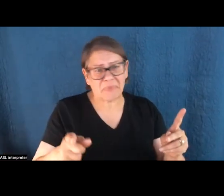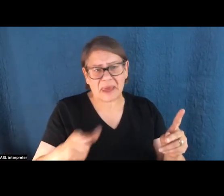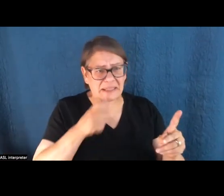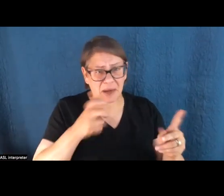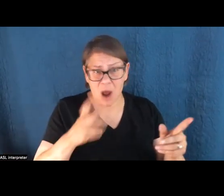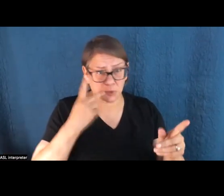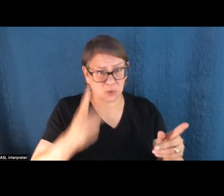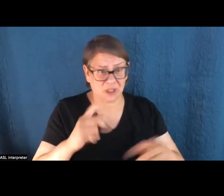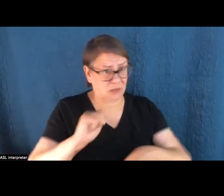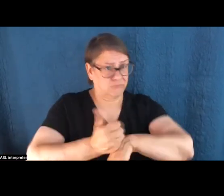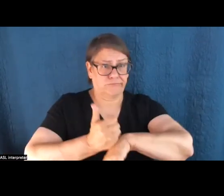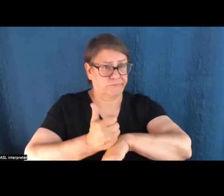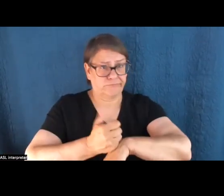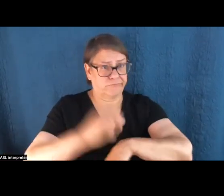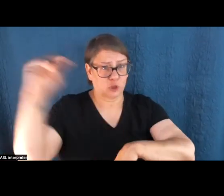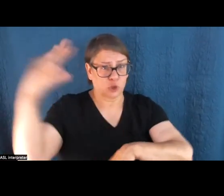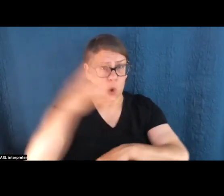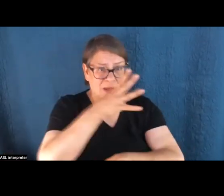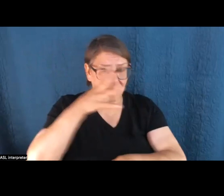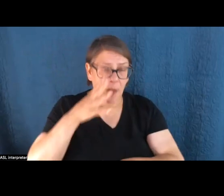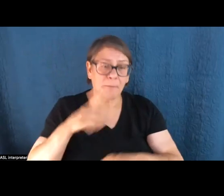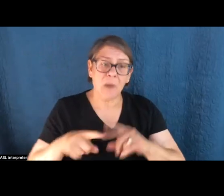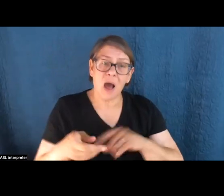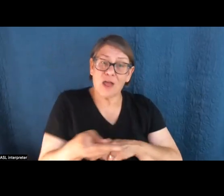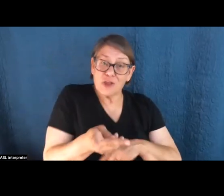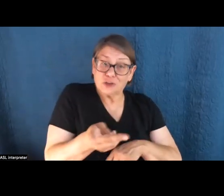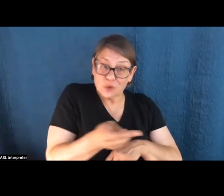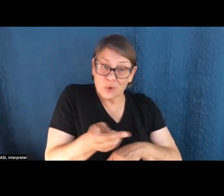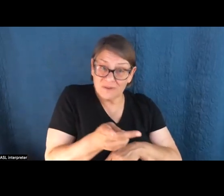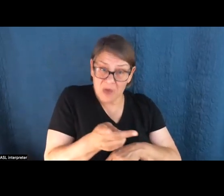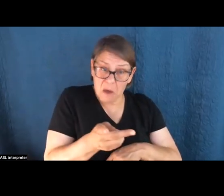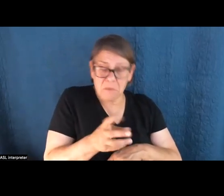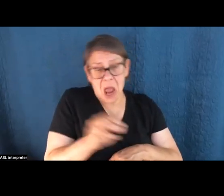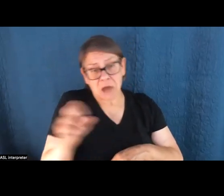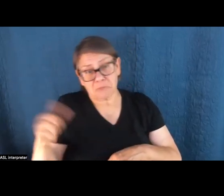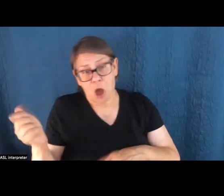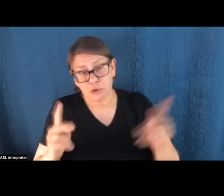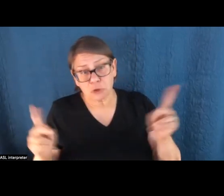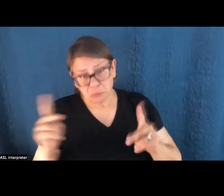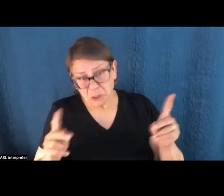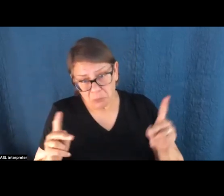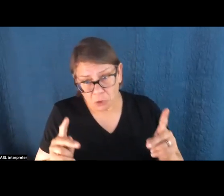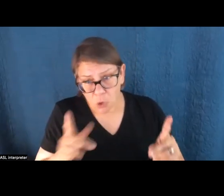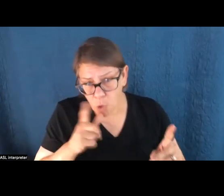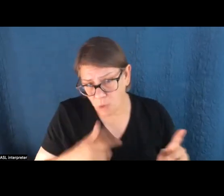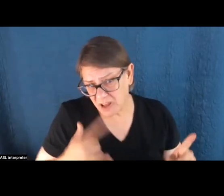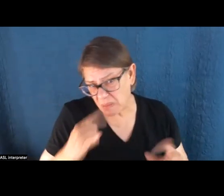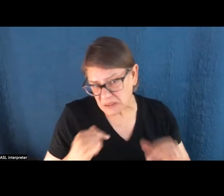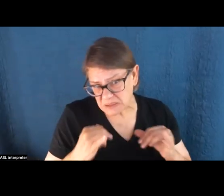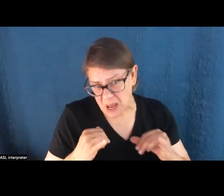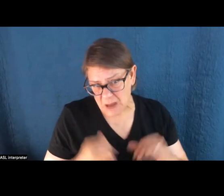solar farms getting built. And between the two of them and all sorts of other people, you know, in rural communities who feel the same way,